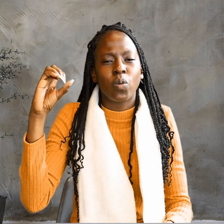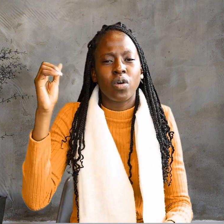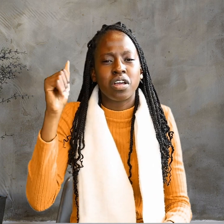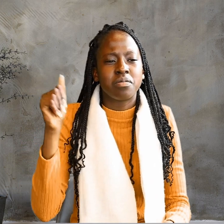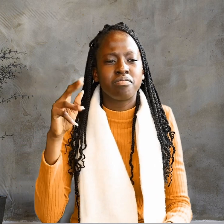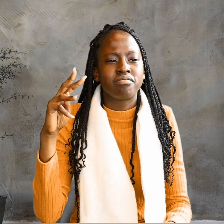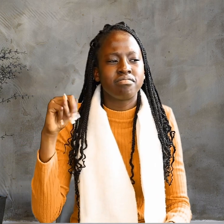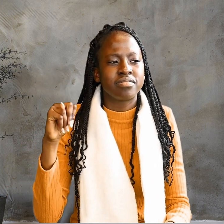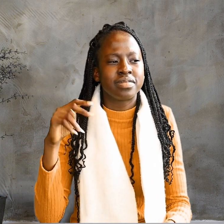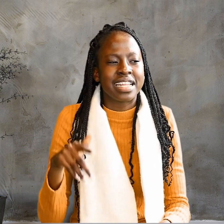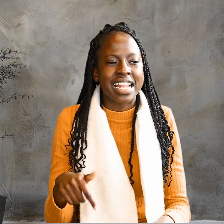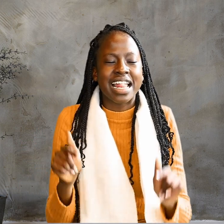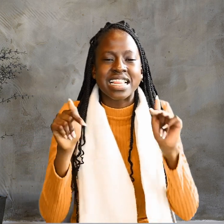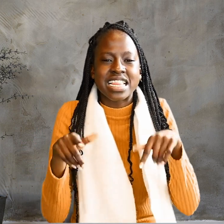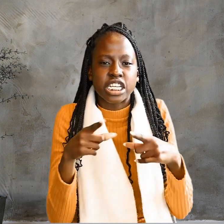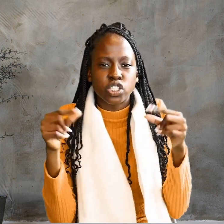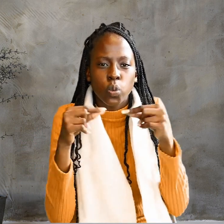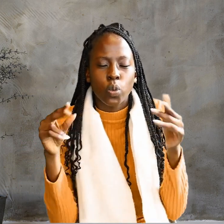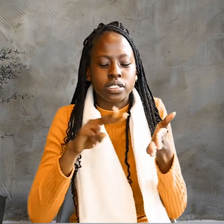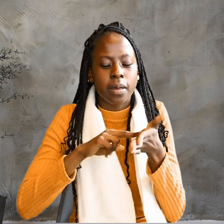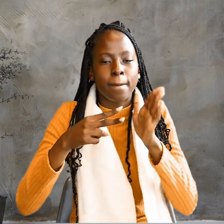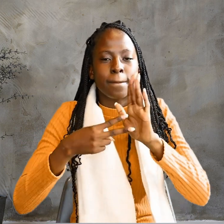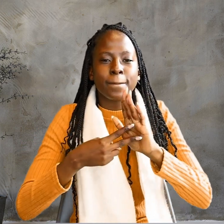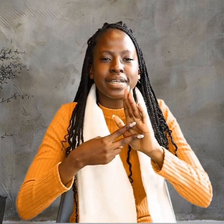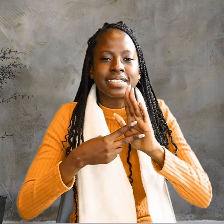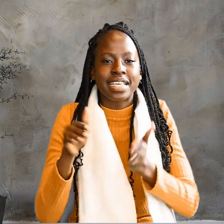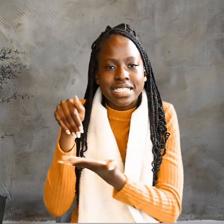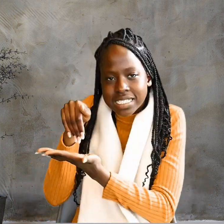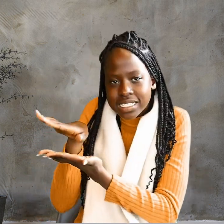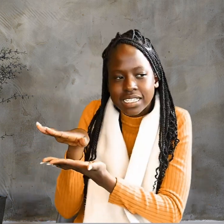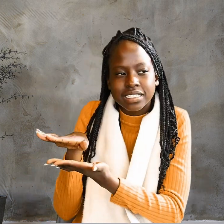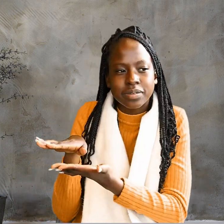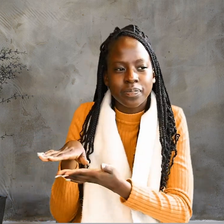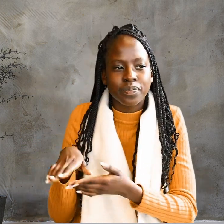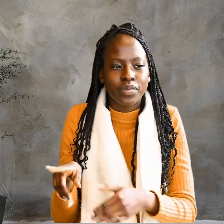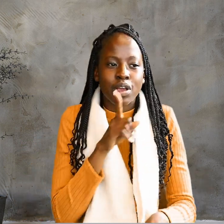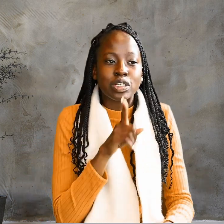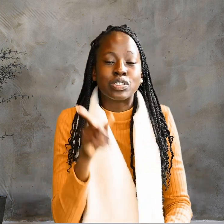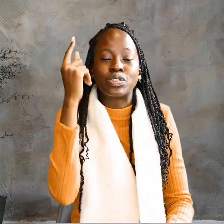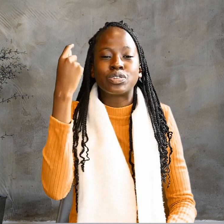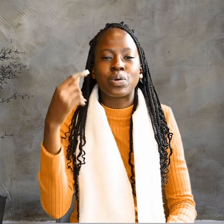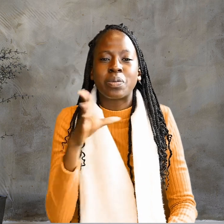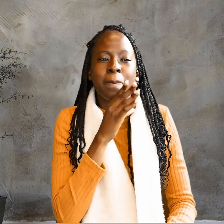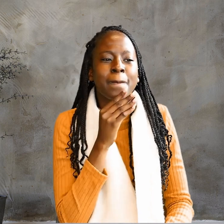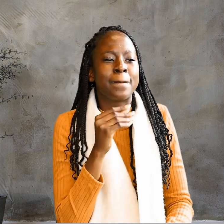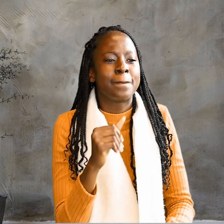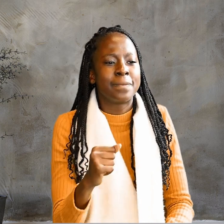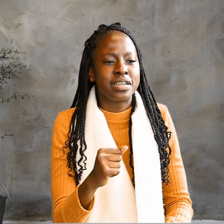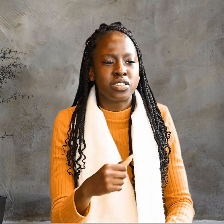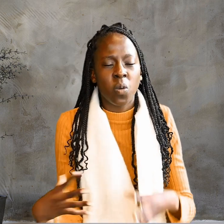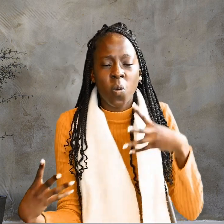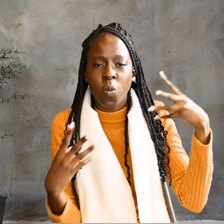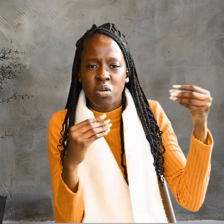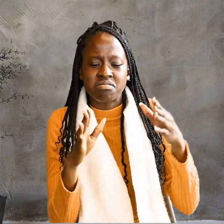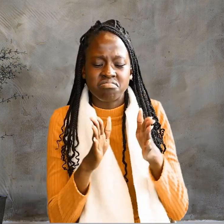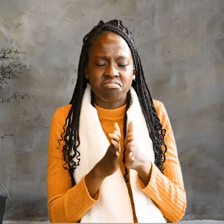This word means scent. So the man went and washed,